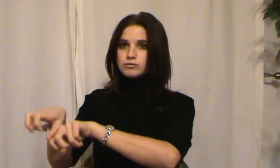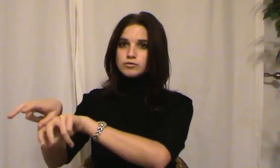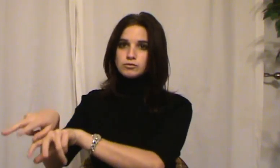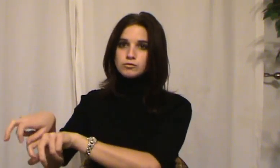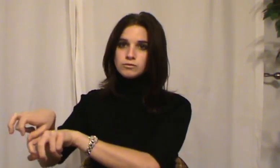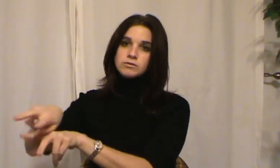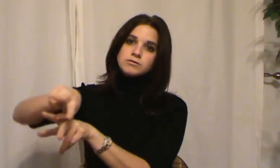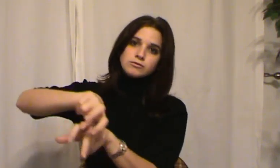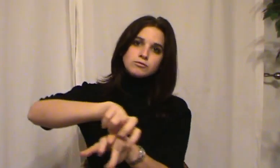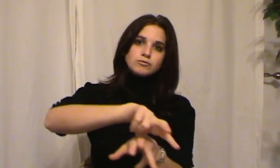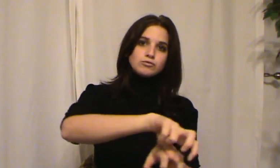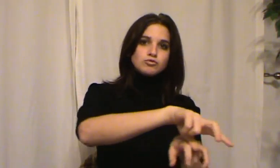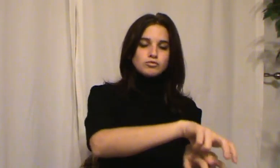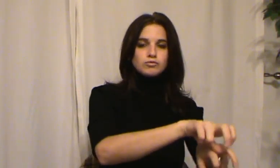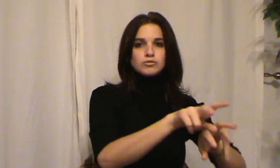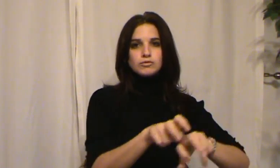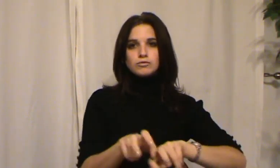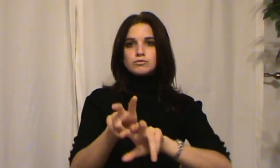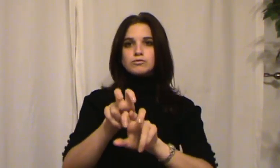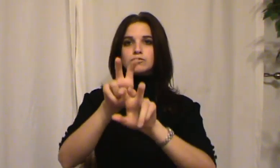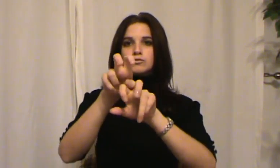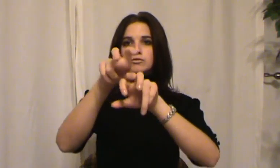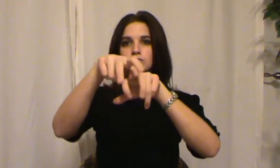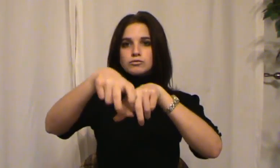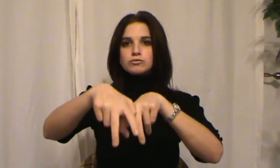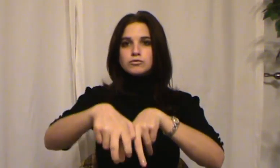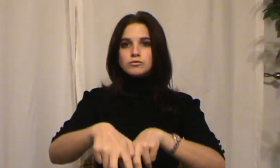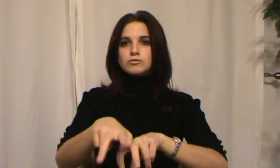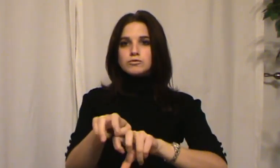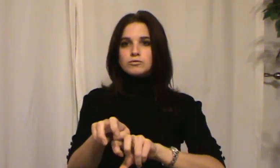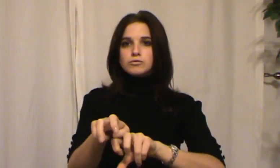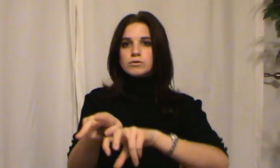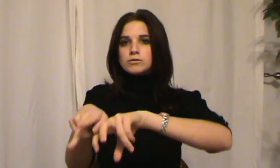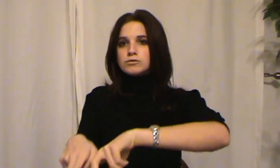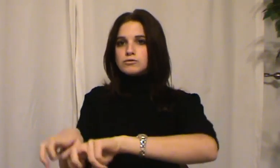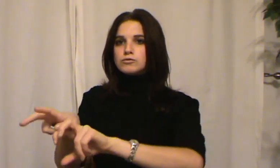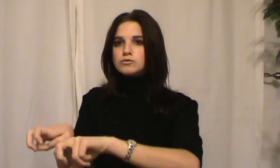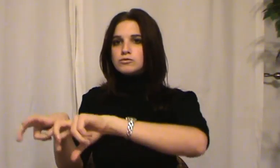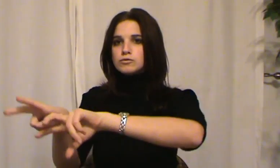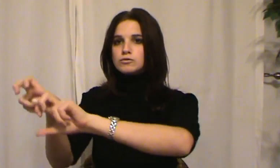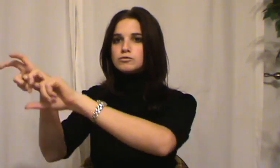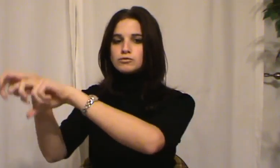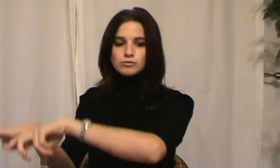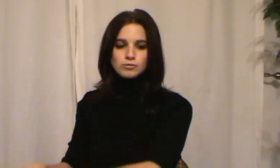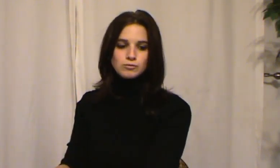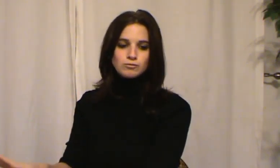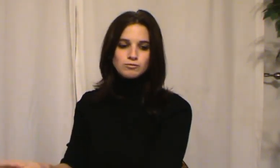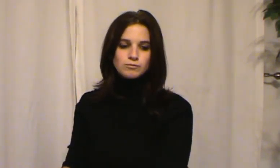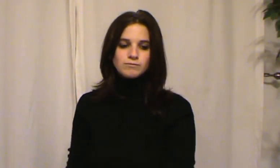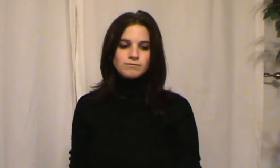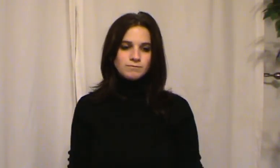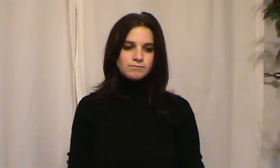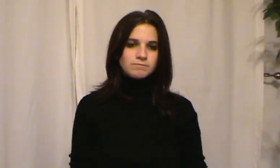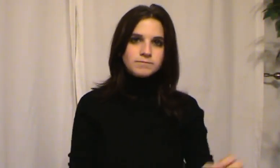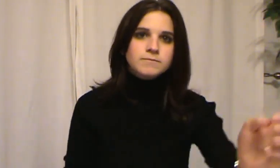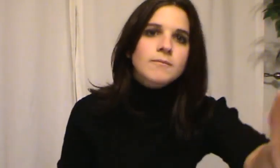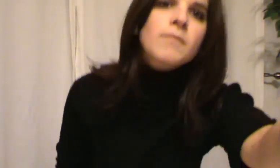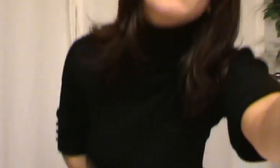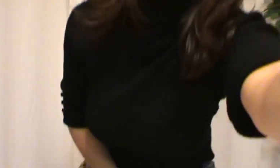We are an IRS-recognized 501-B-Free Carrier Organization. So you'll receive a maximum tax deduction. Once more, you'll